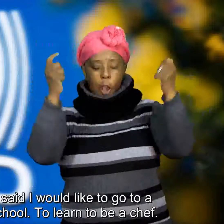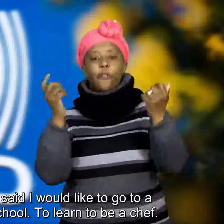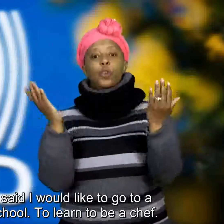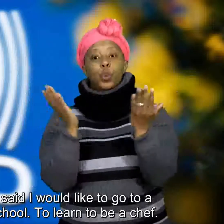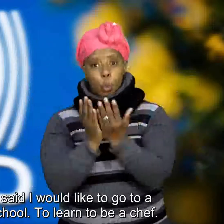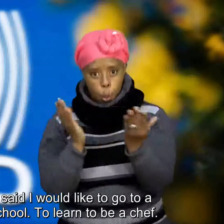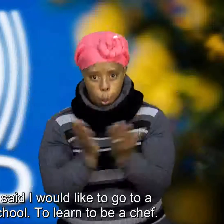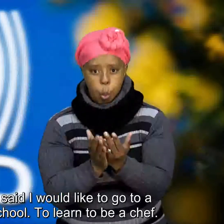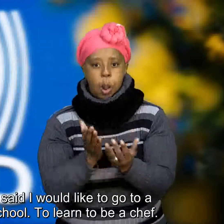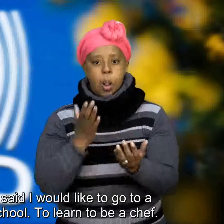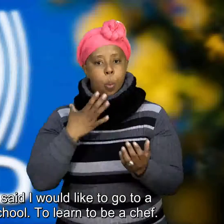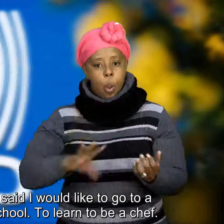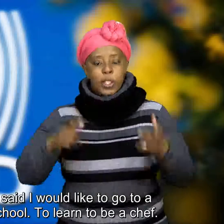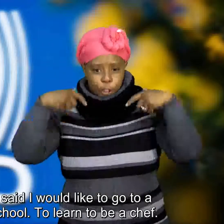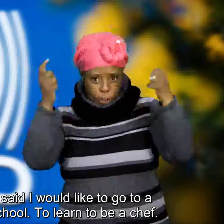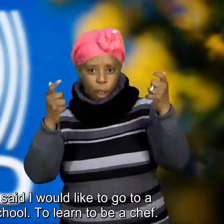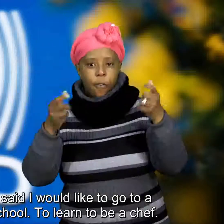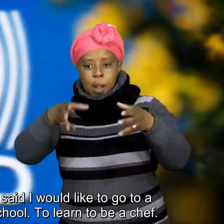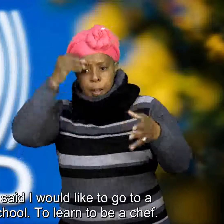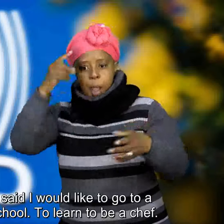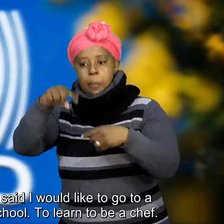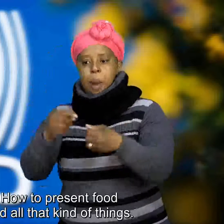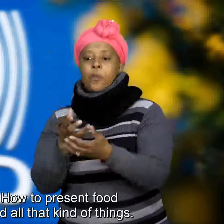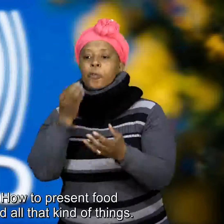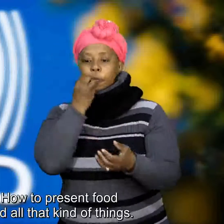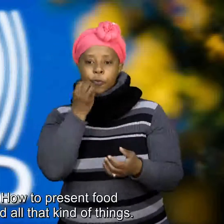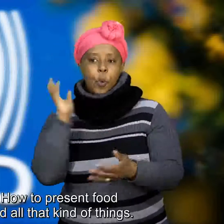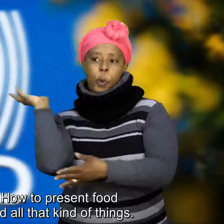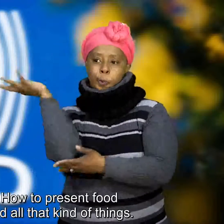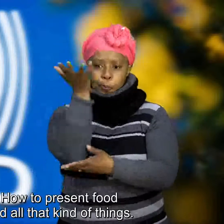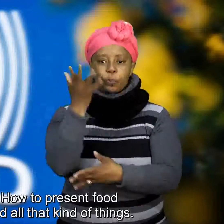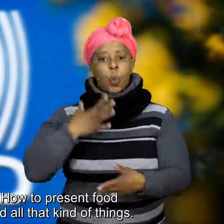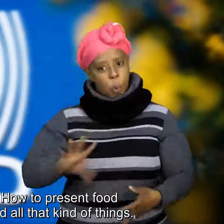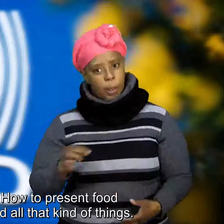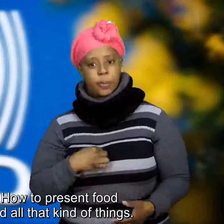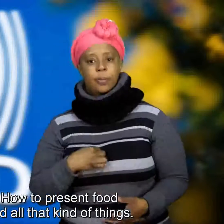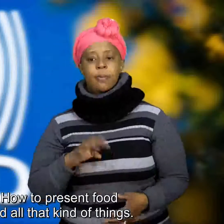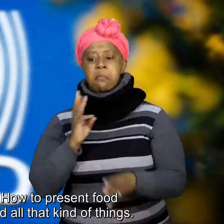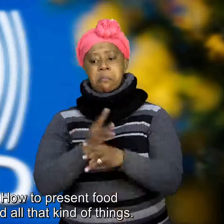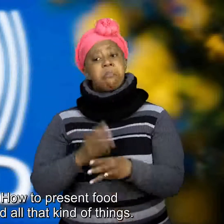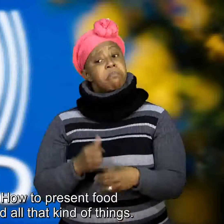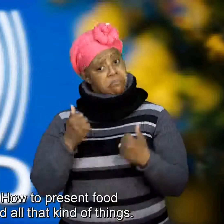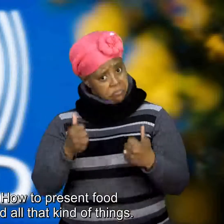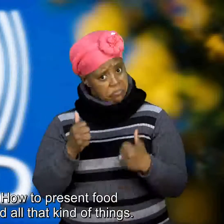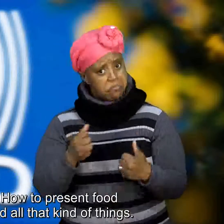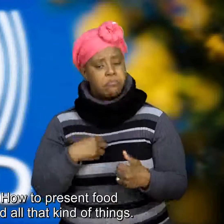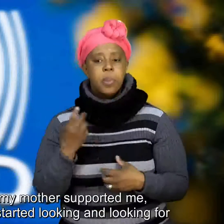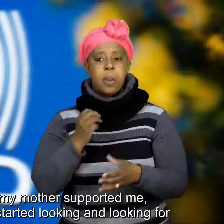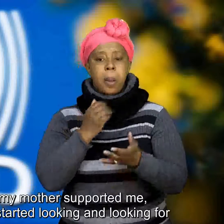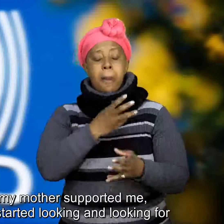a chef school to learn to be a chef how to present food and all that kind of things and my mother